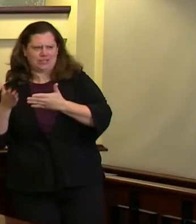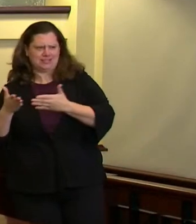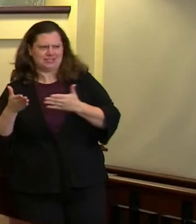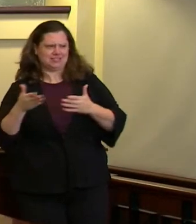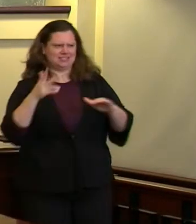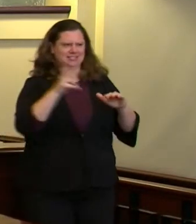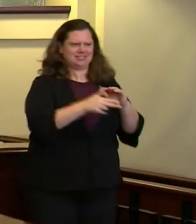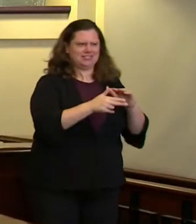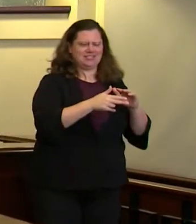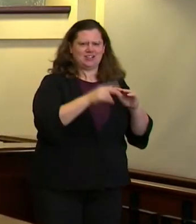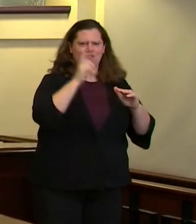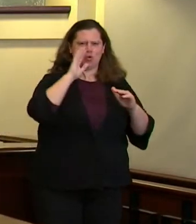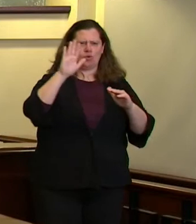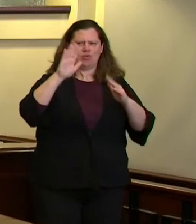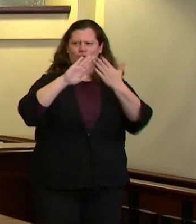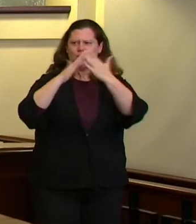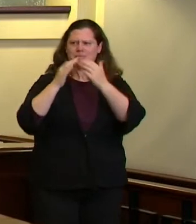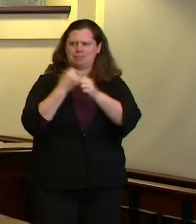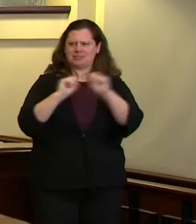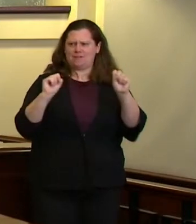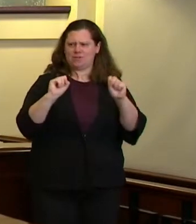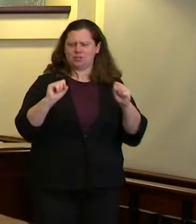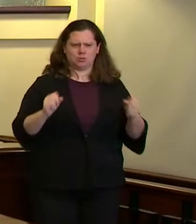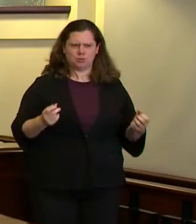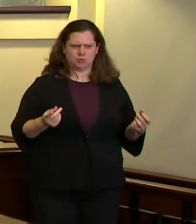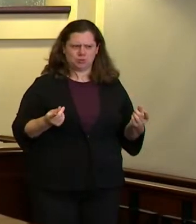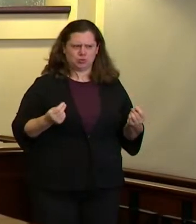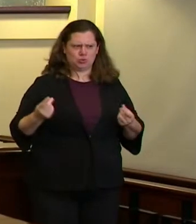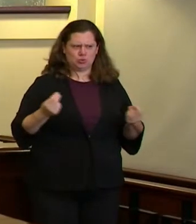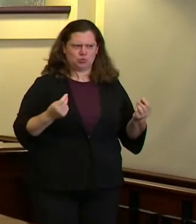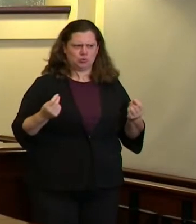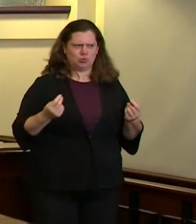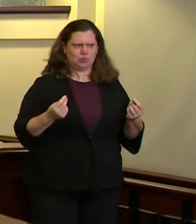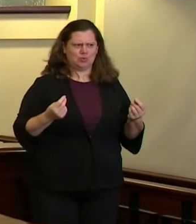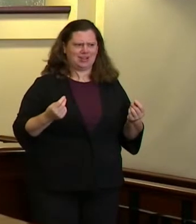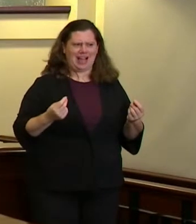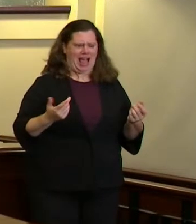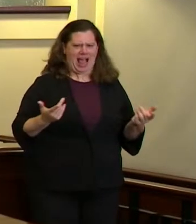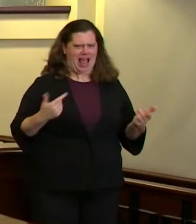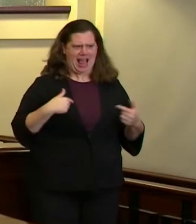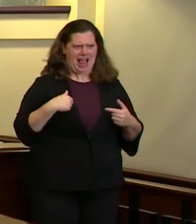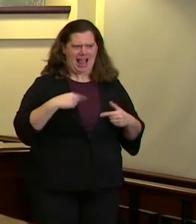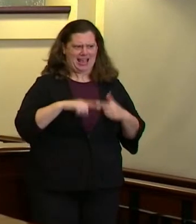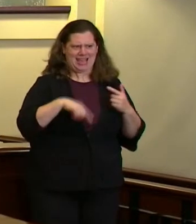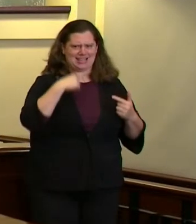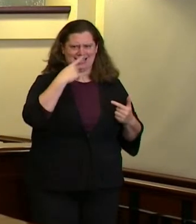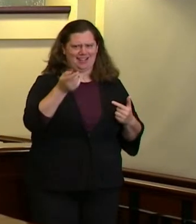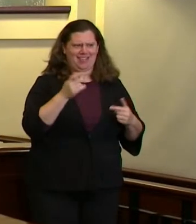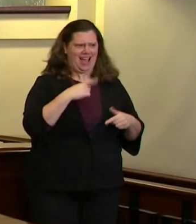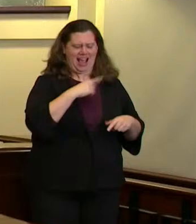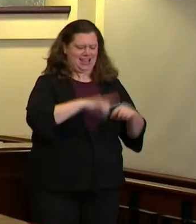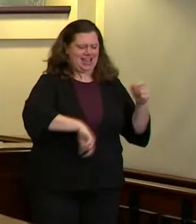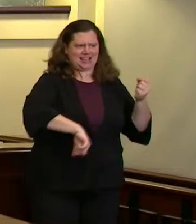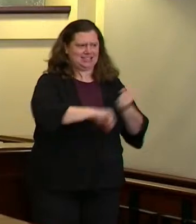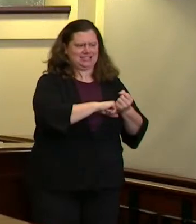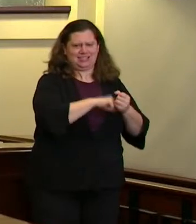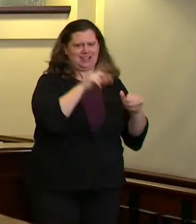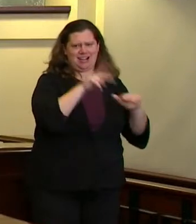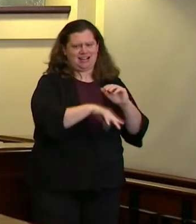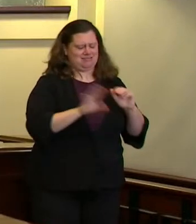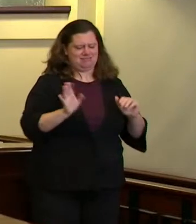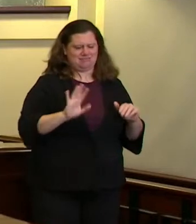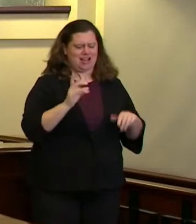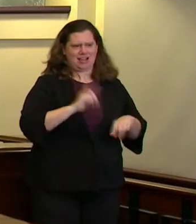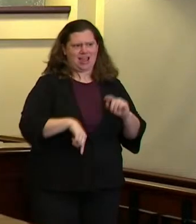and if i cannot answer that question then i will not support that reduction on the other hand if somebody could